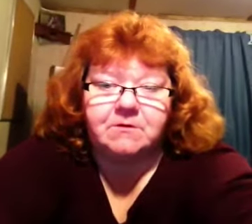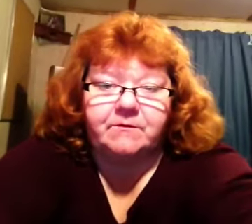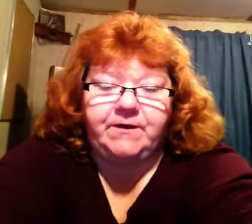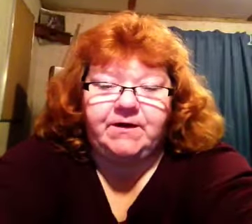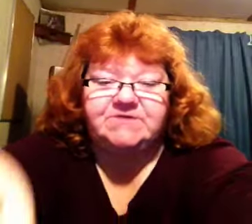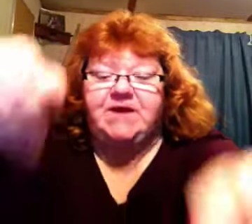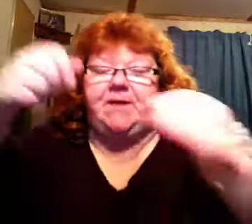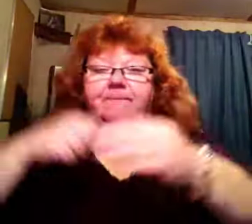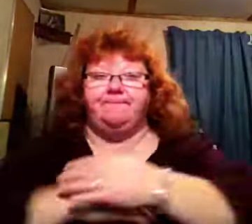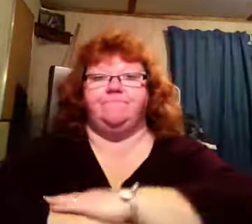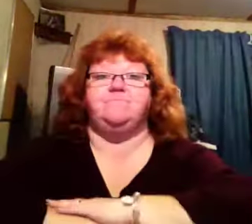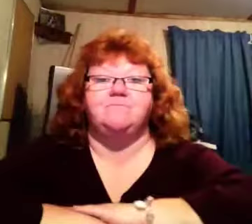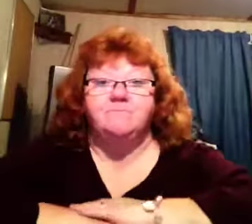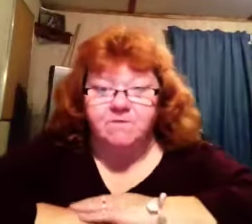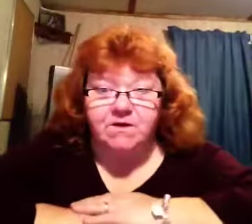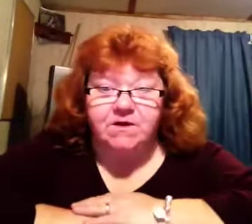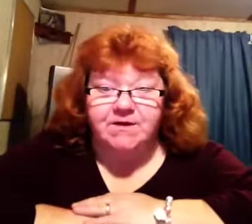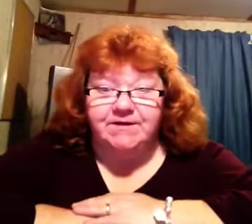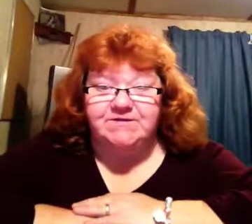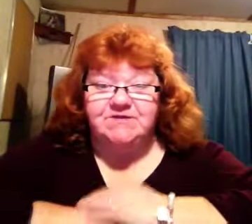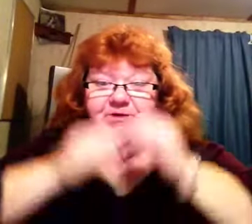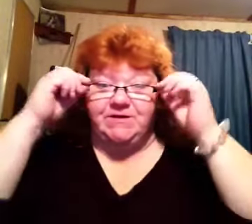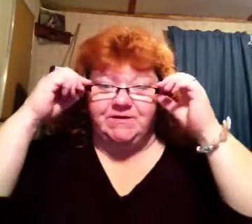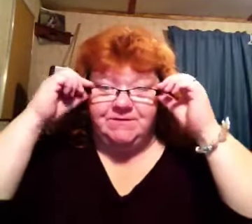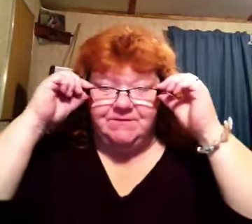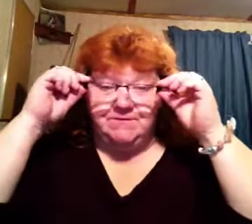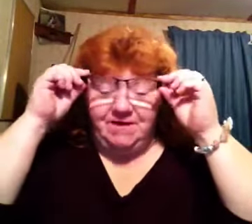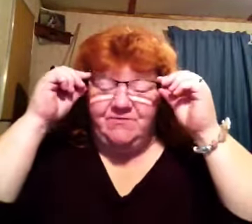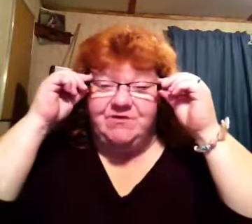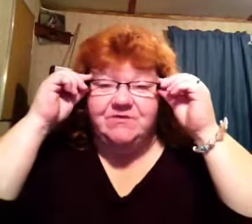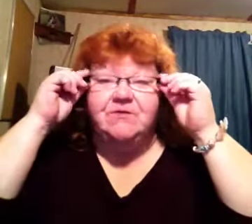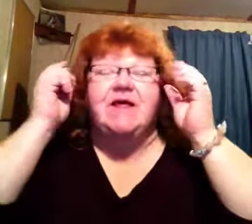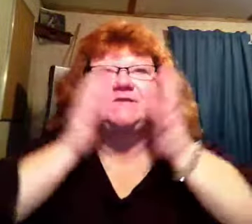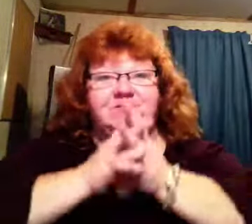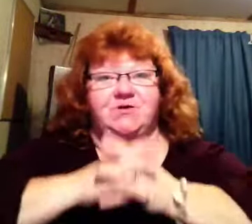There, how's that? Can you see me? I have my different glasses on.